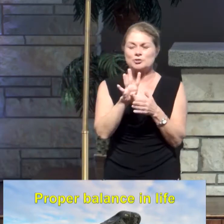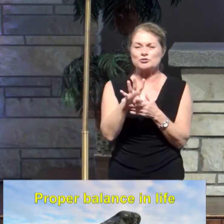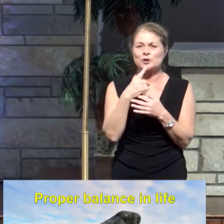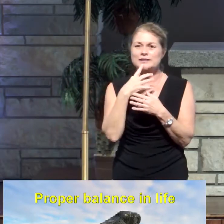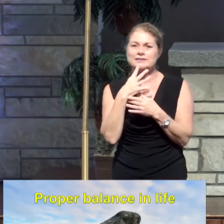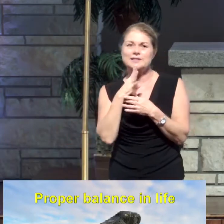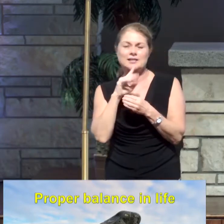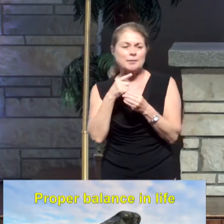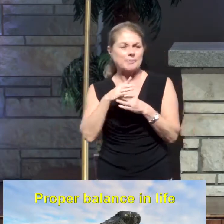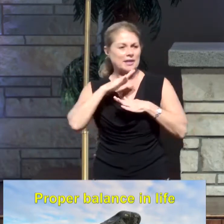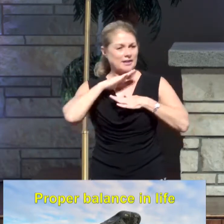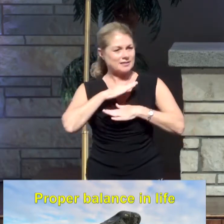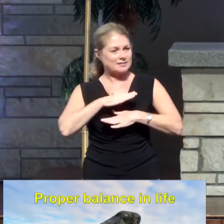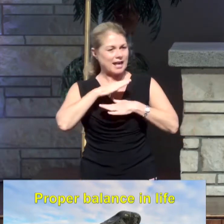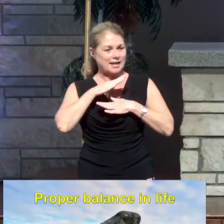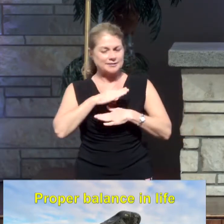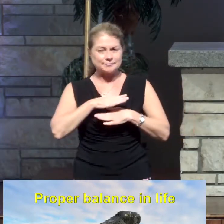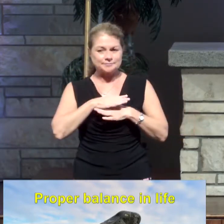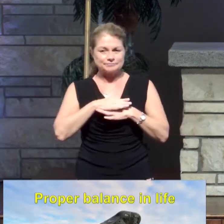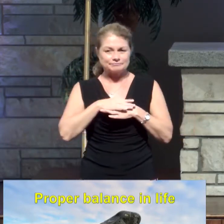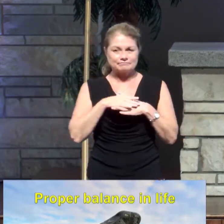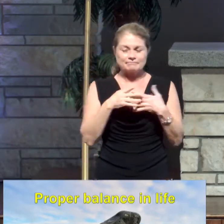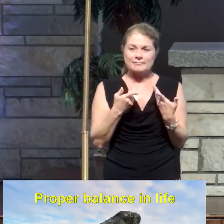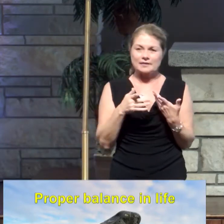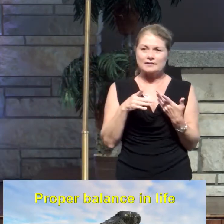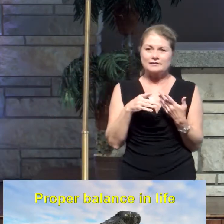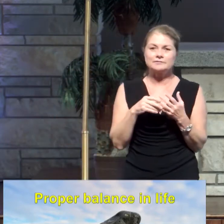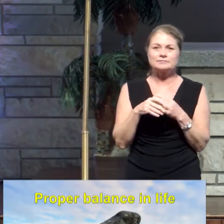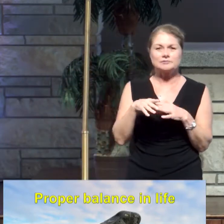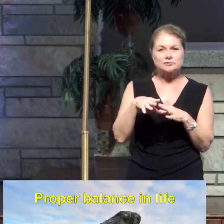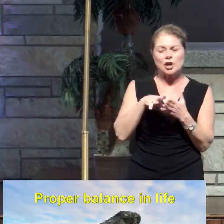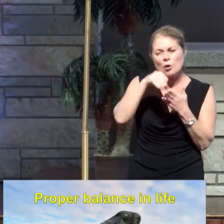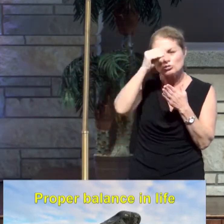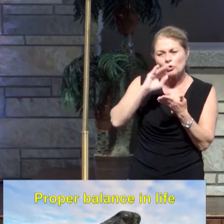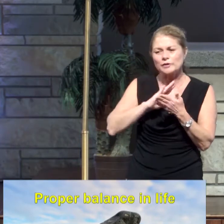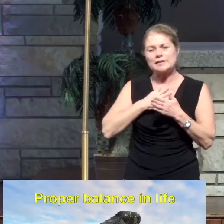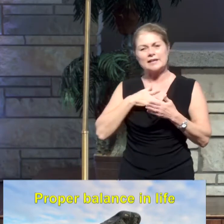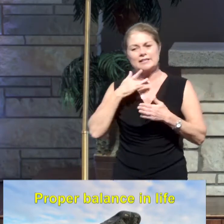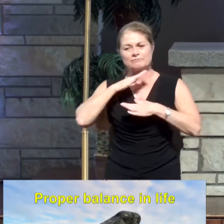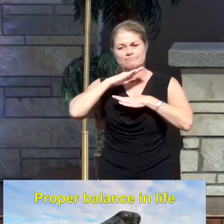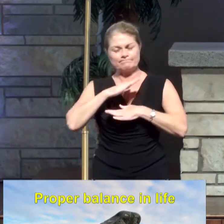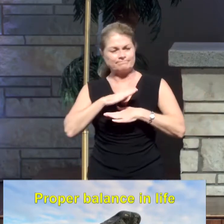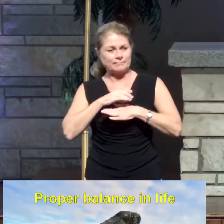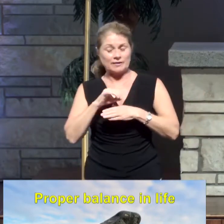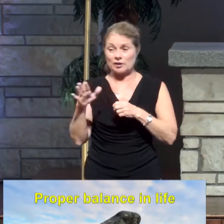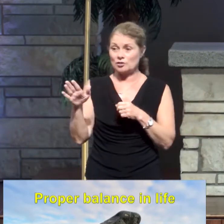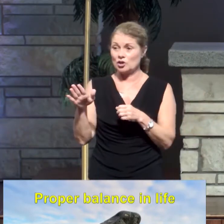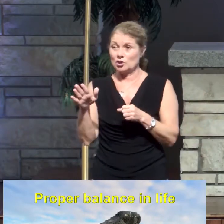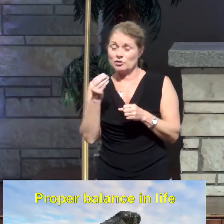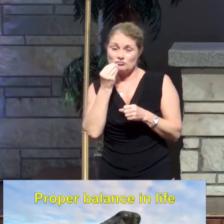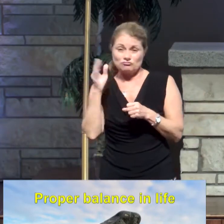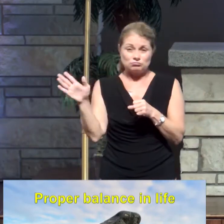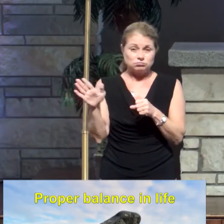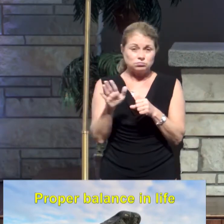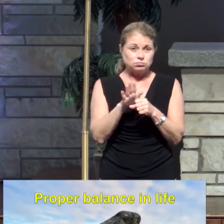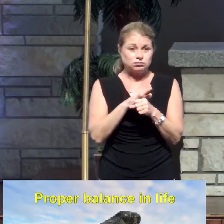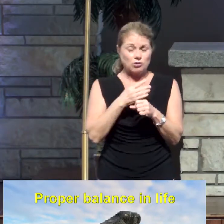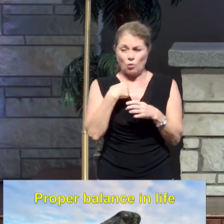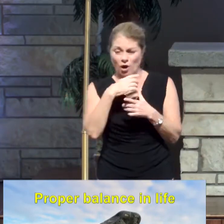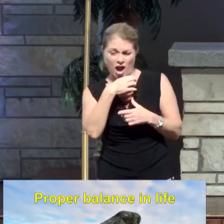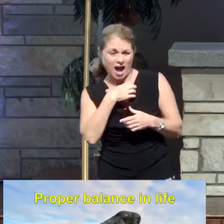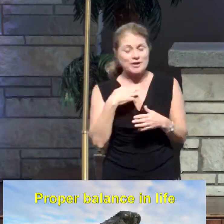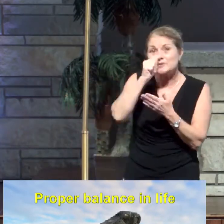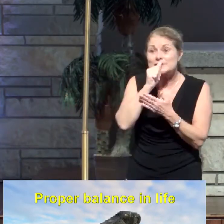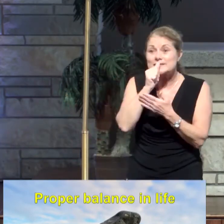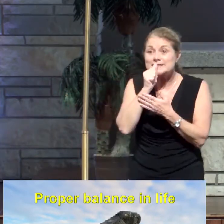secret of being in content, whether in plenty or in want. Whether well-fed or hungry, I have learned the secret of